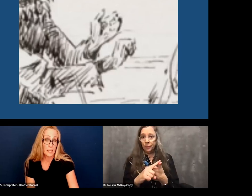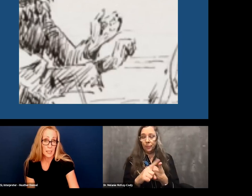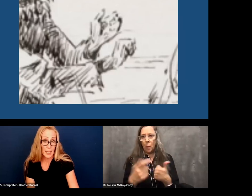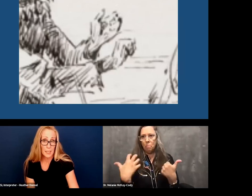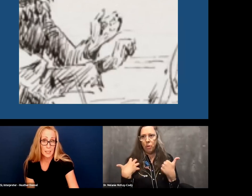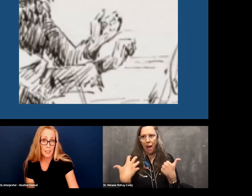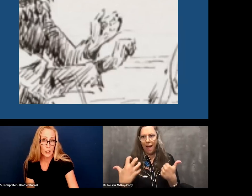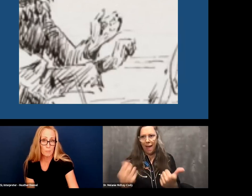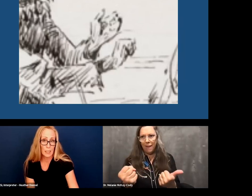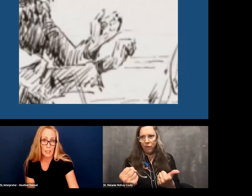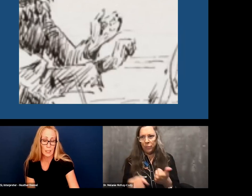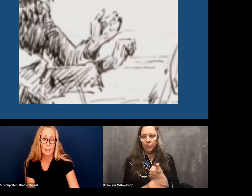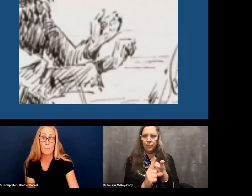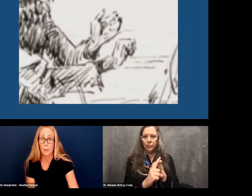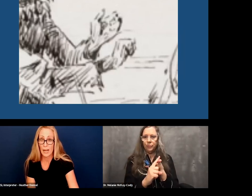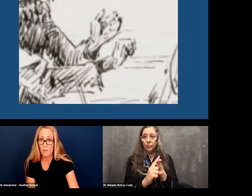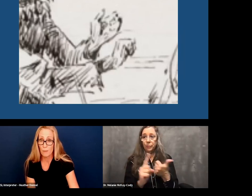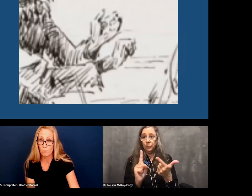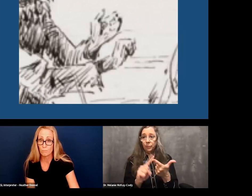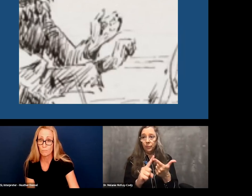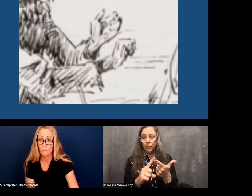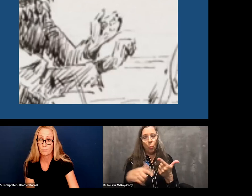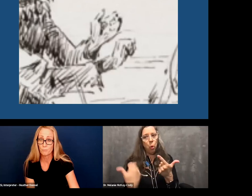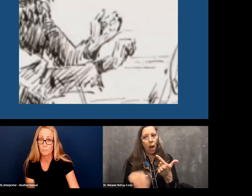If that is the case, it could mean brave.